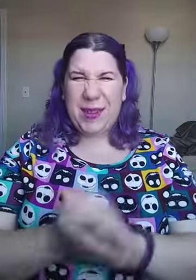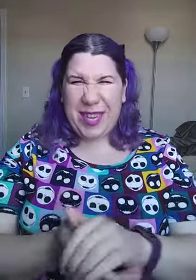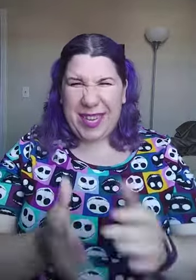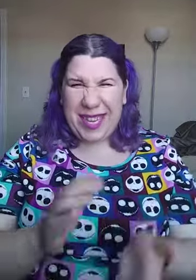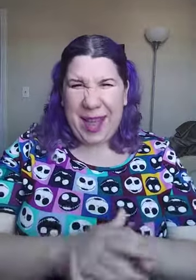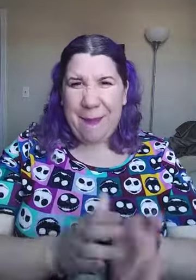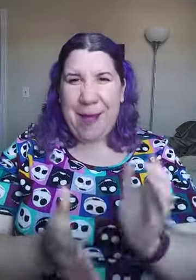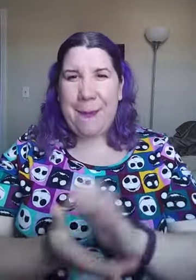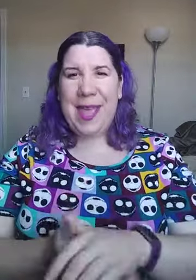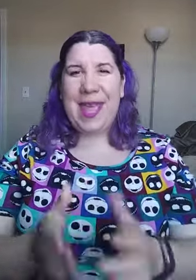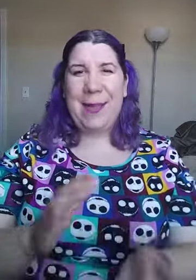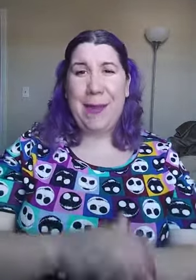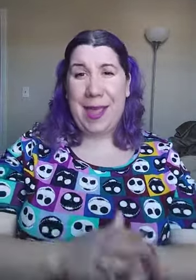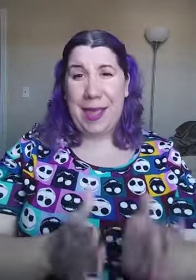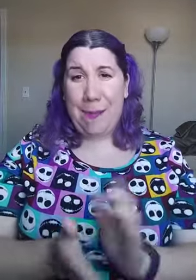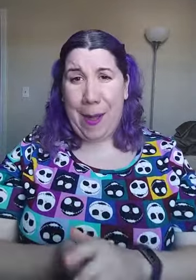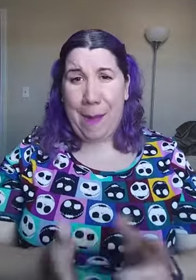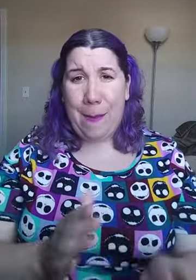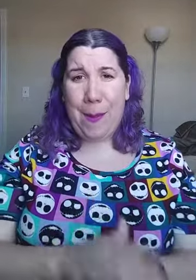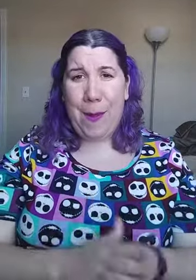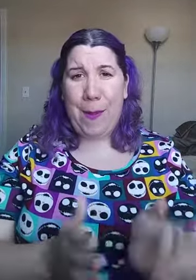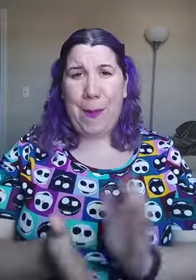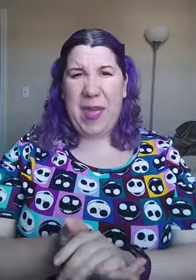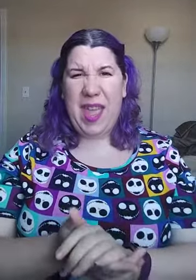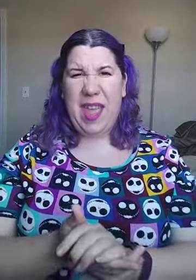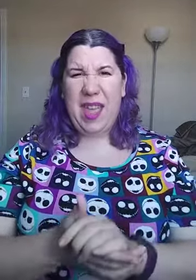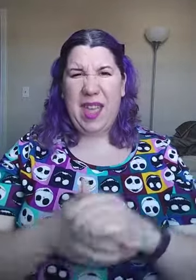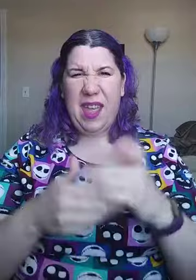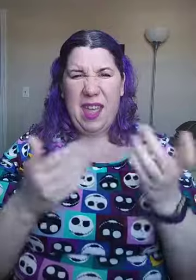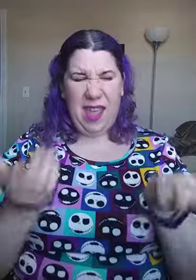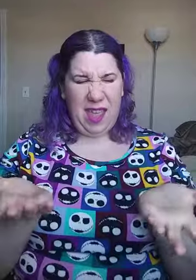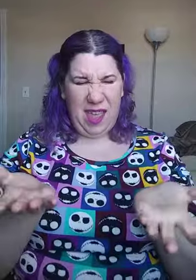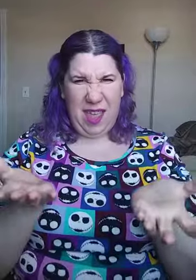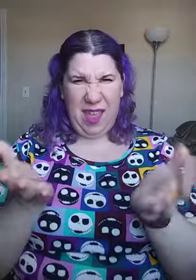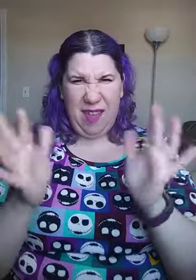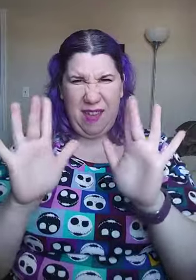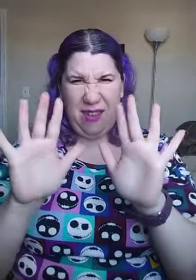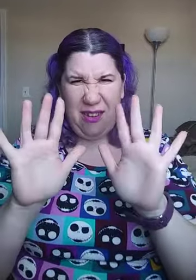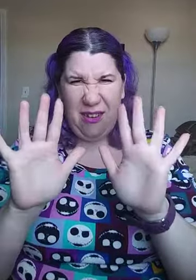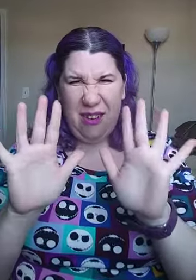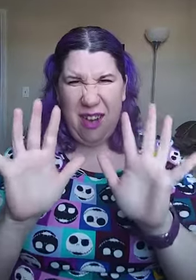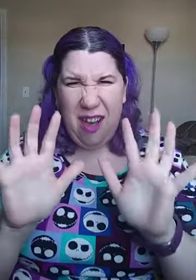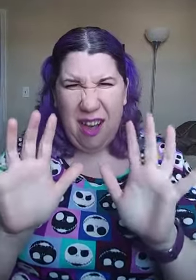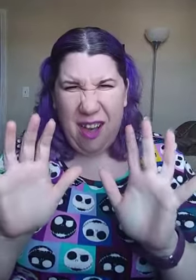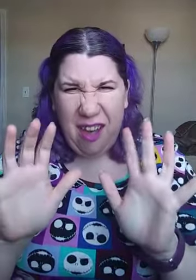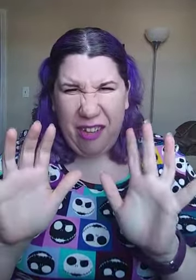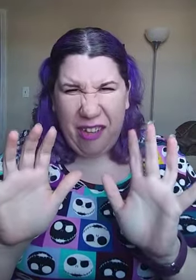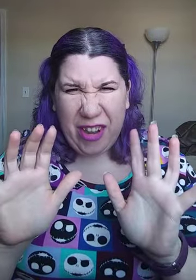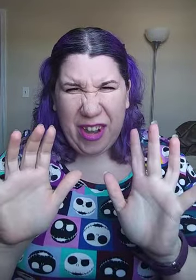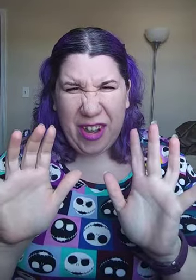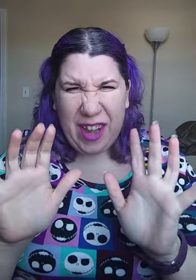squishing up my baby bumblebee. Ew! All dirty.